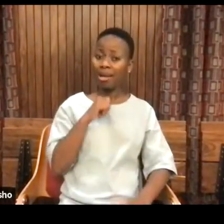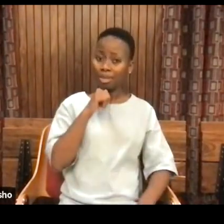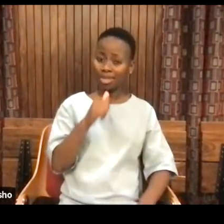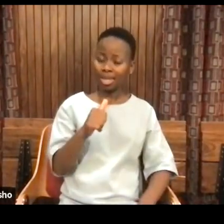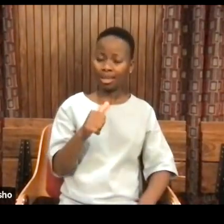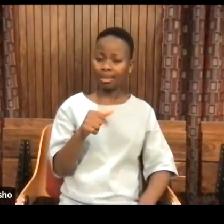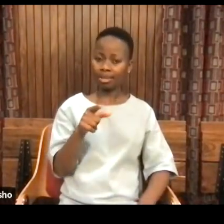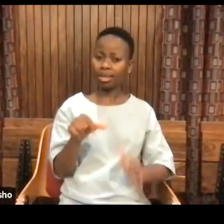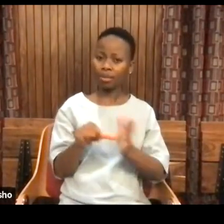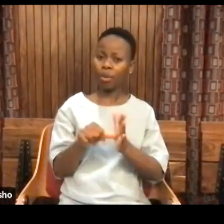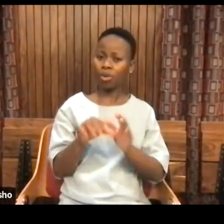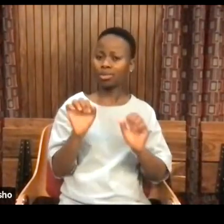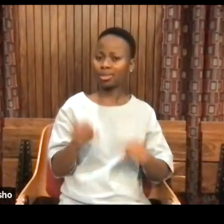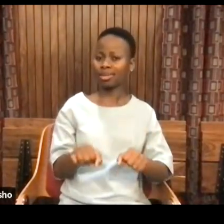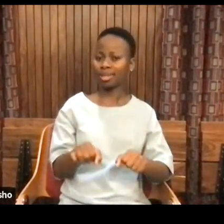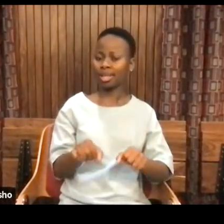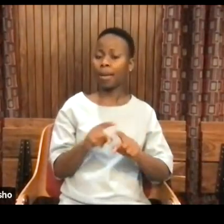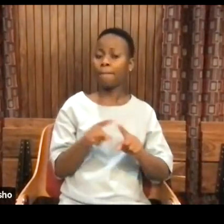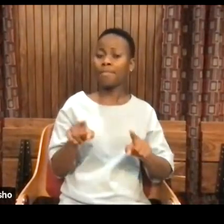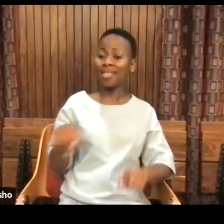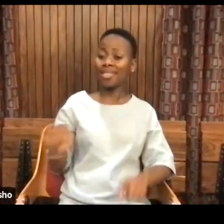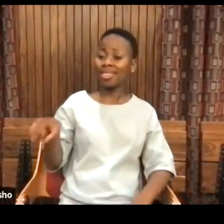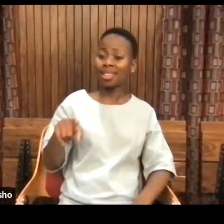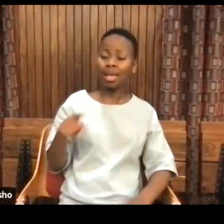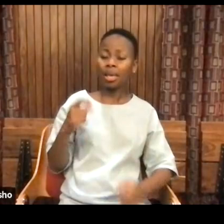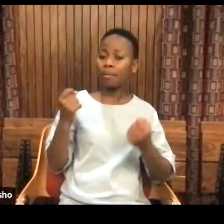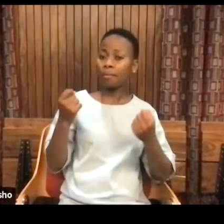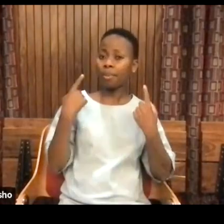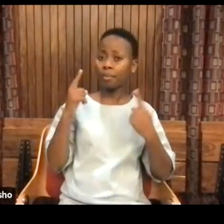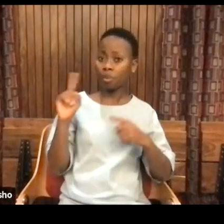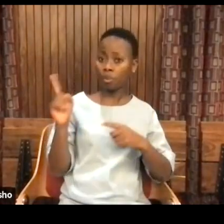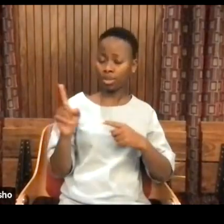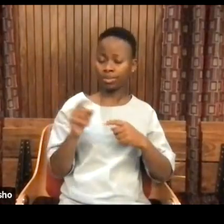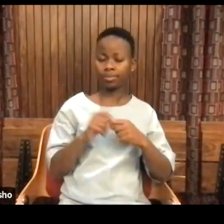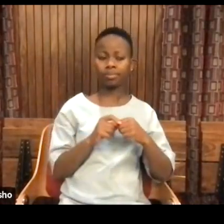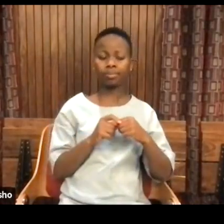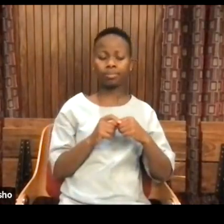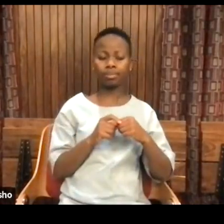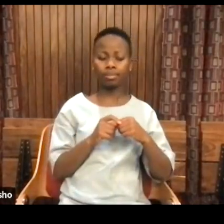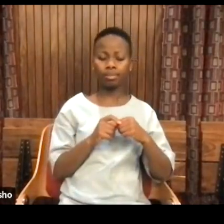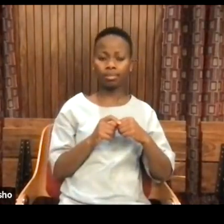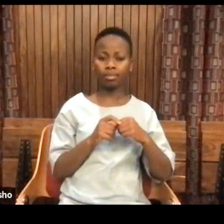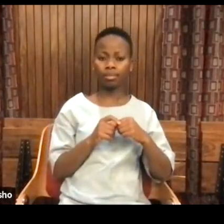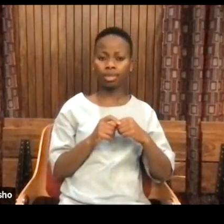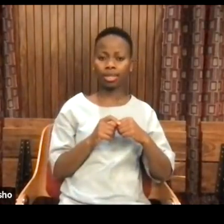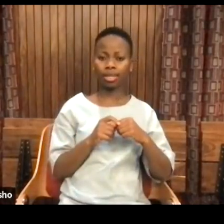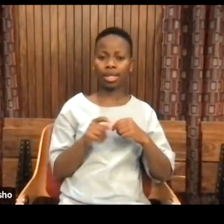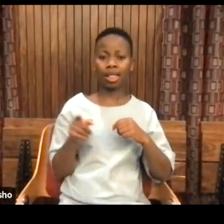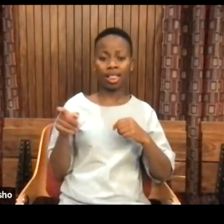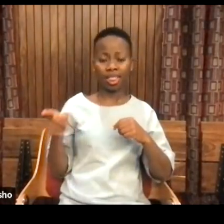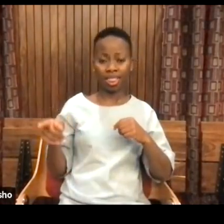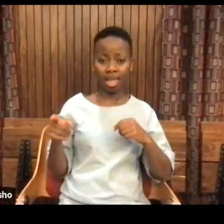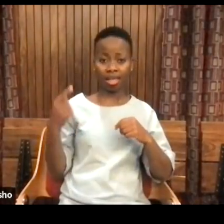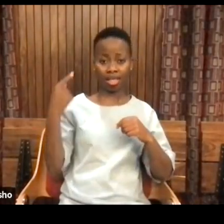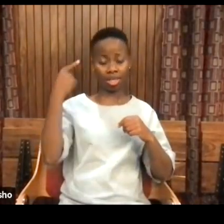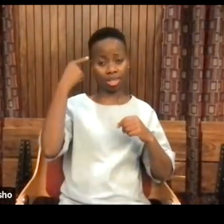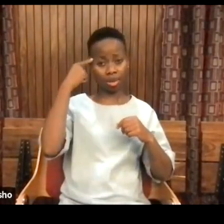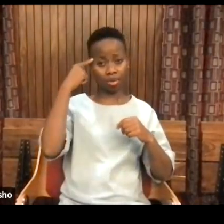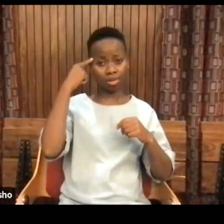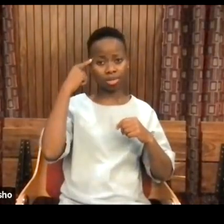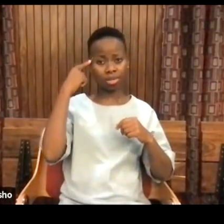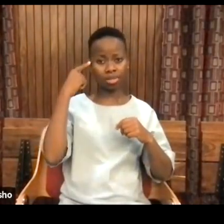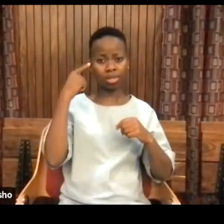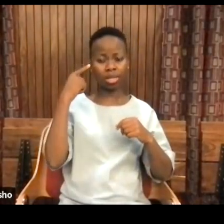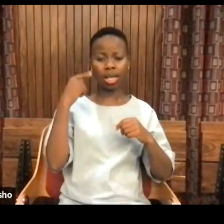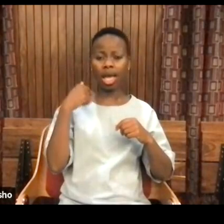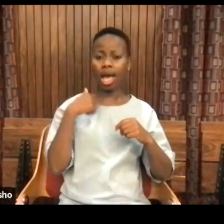here's the thing. What they didn't understand was they defensively thought that I was